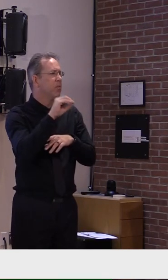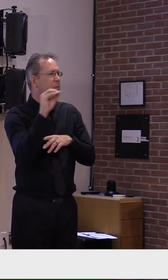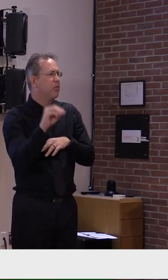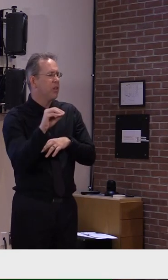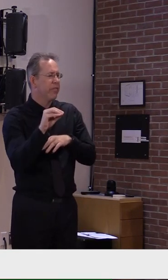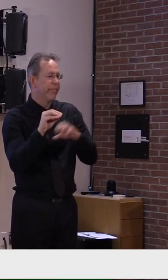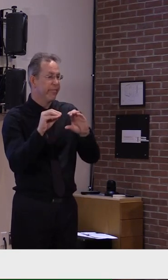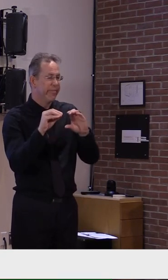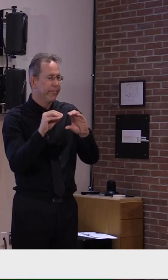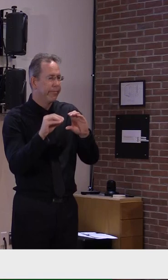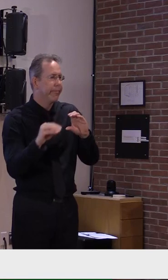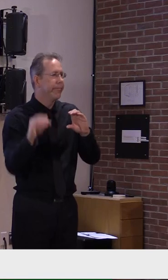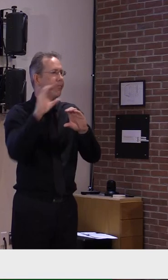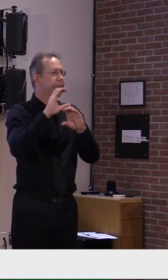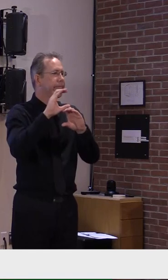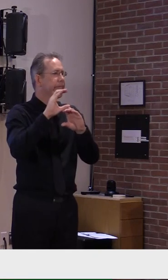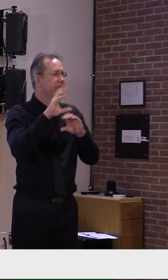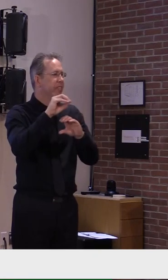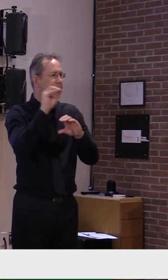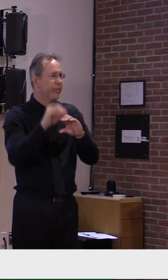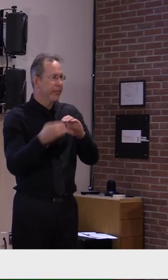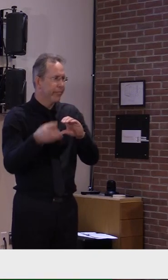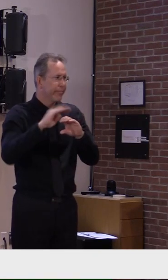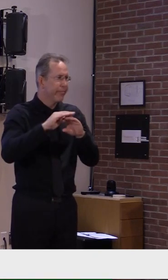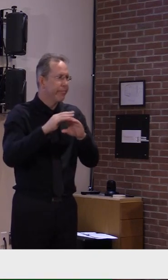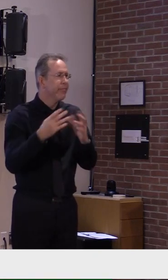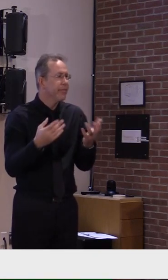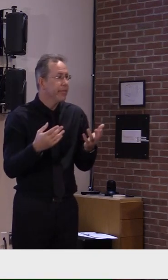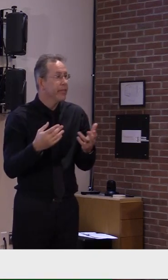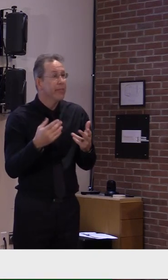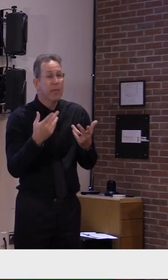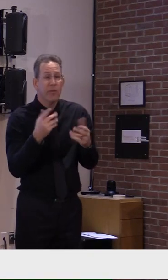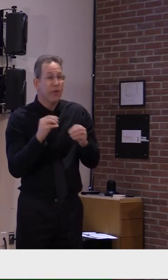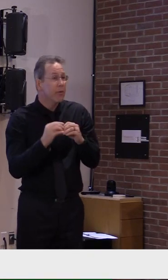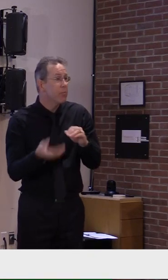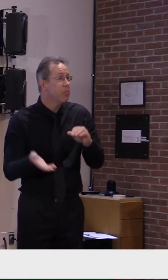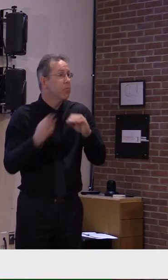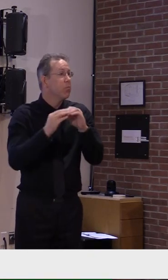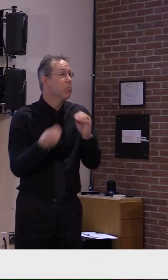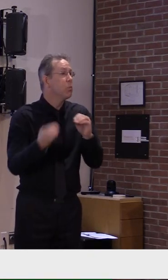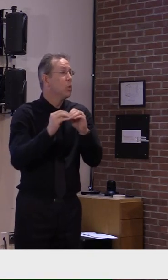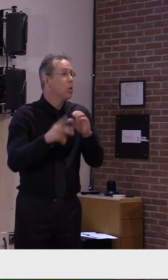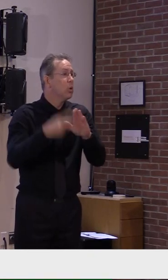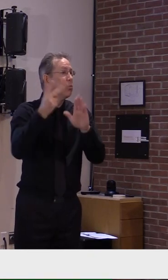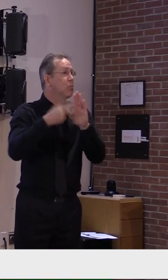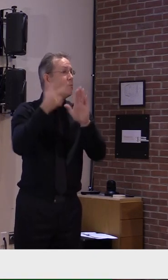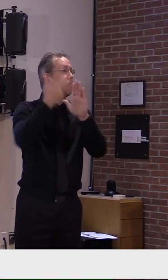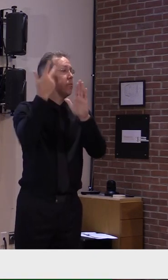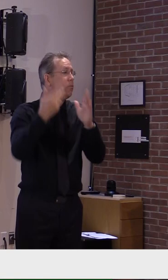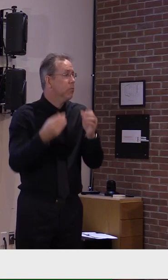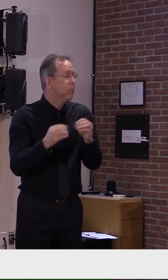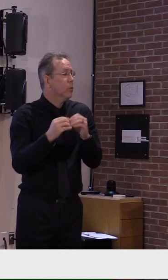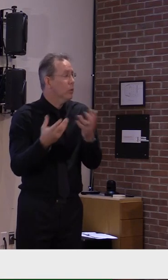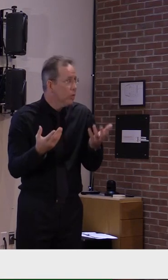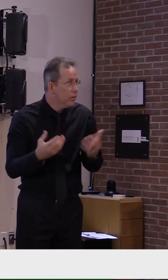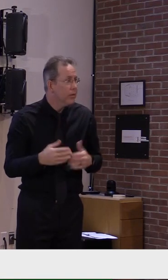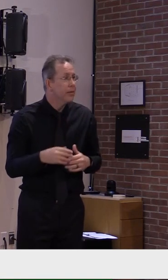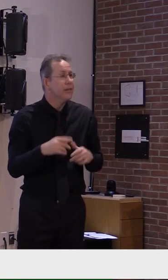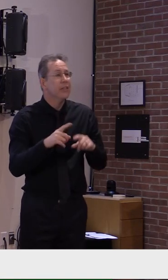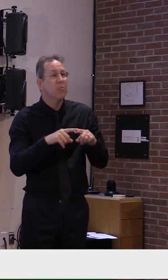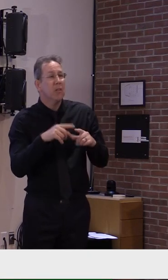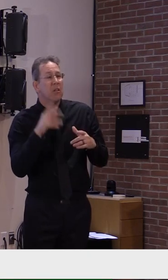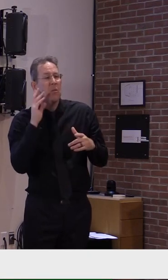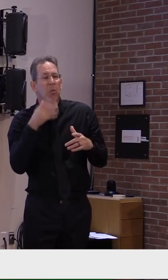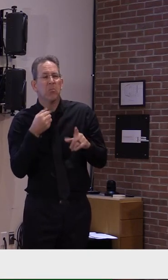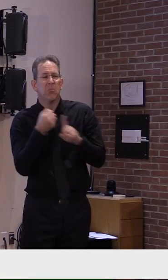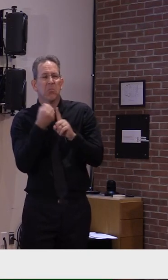average, even getting as high as averaging 100 a day. Right now, our average is below that. But we anticipate that we will